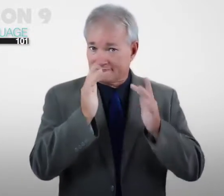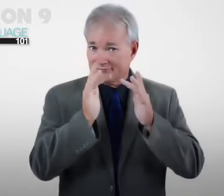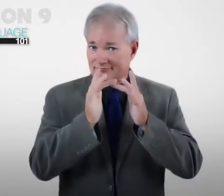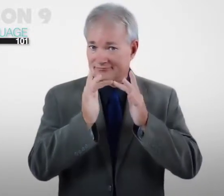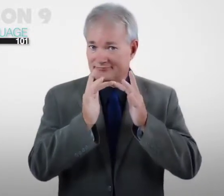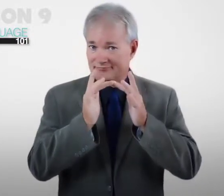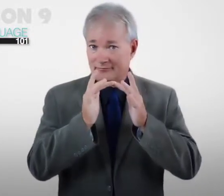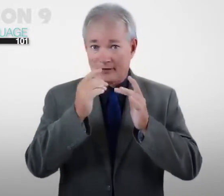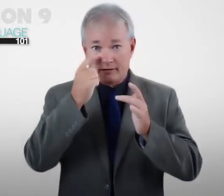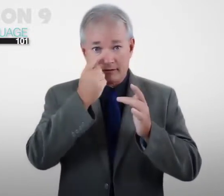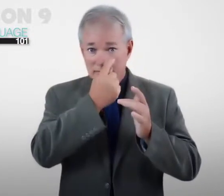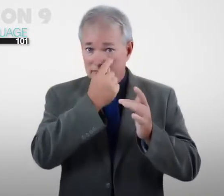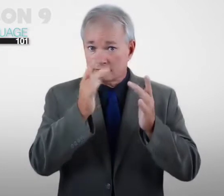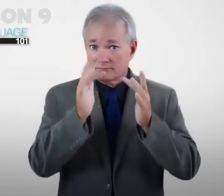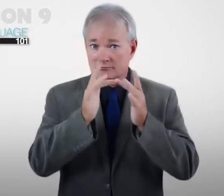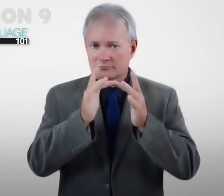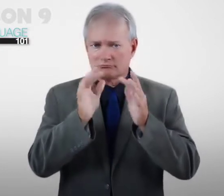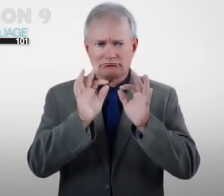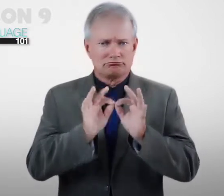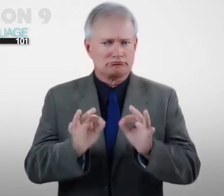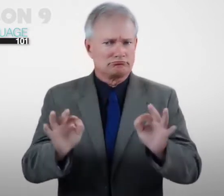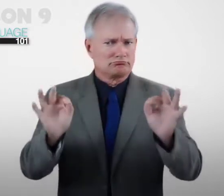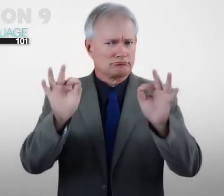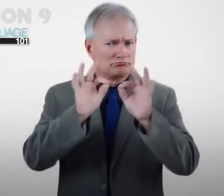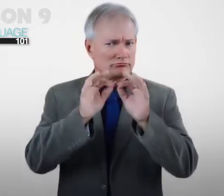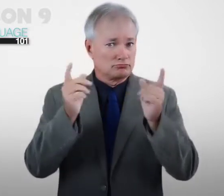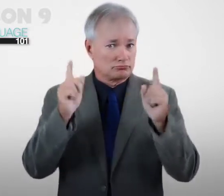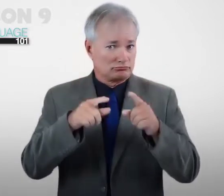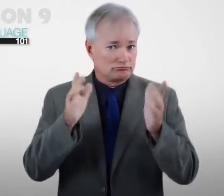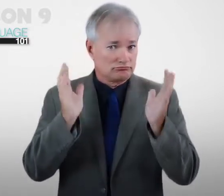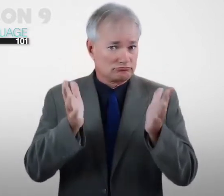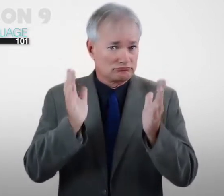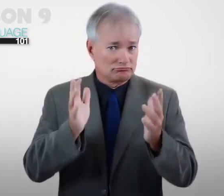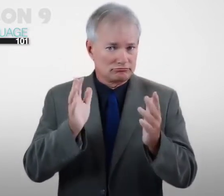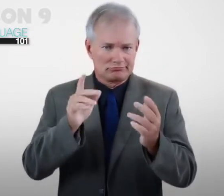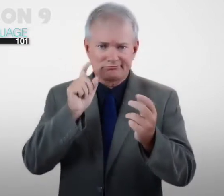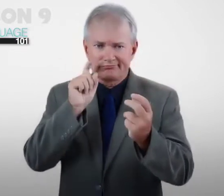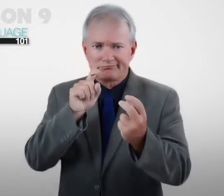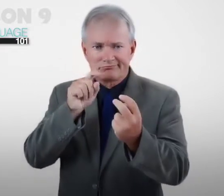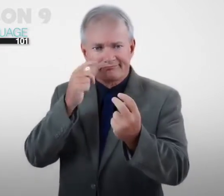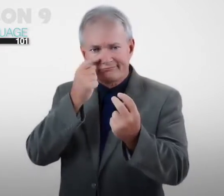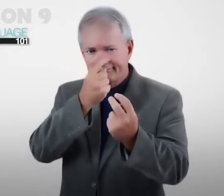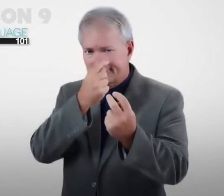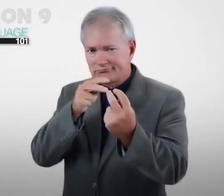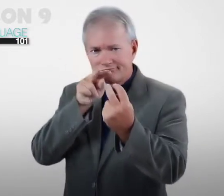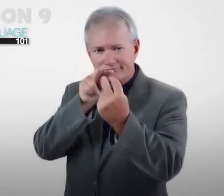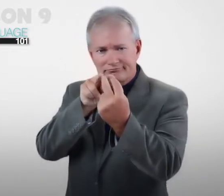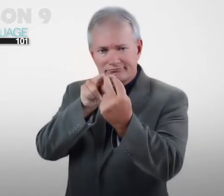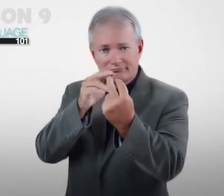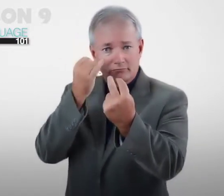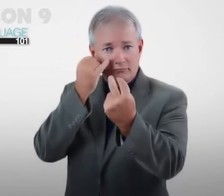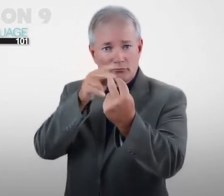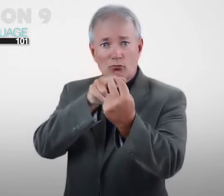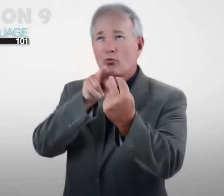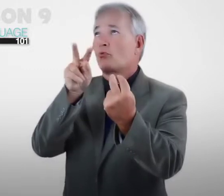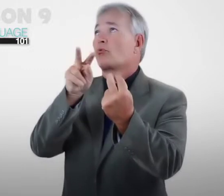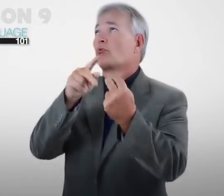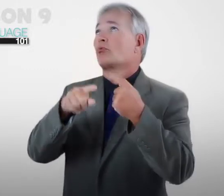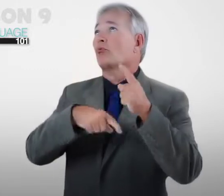you know it's very important when you're speaking with the deaf person your eyes should always be looking at the other